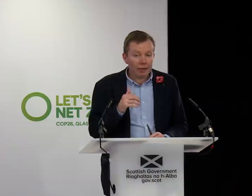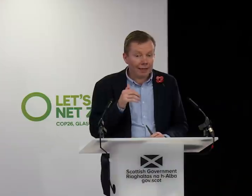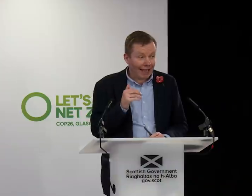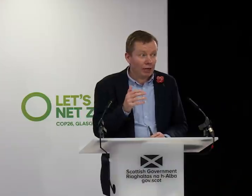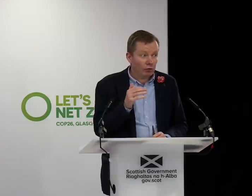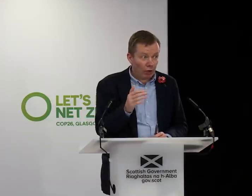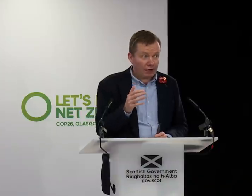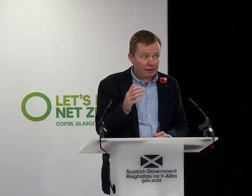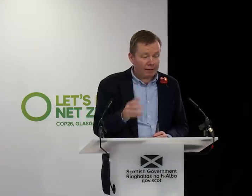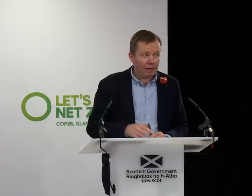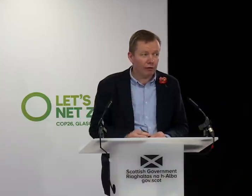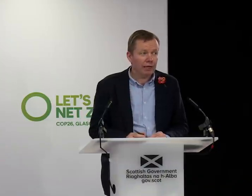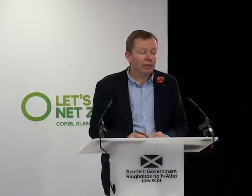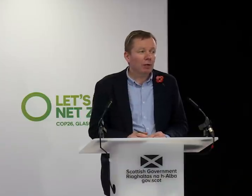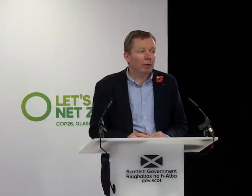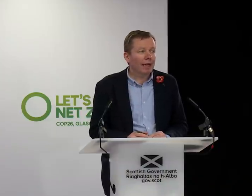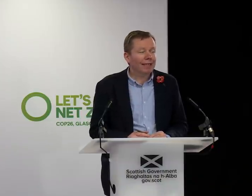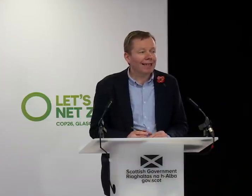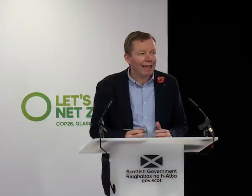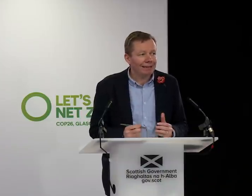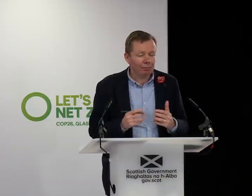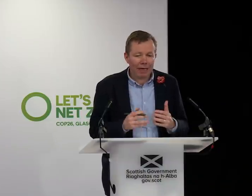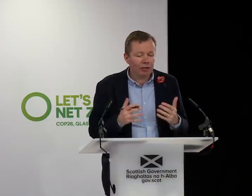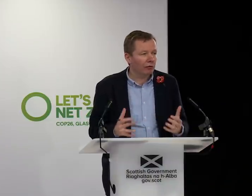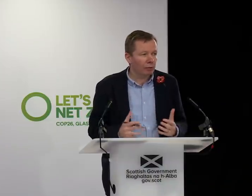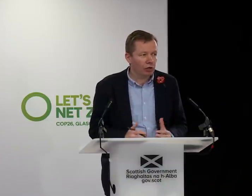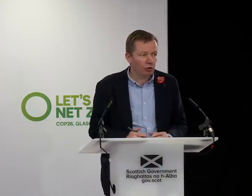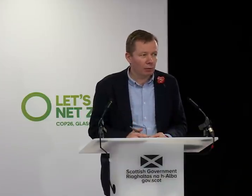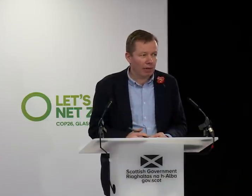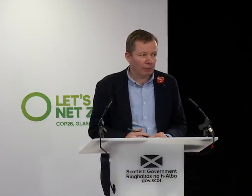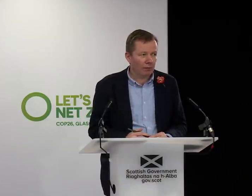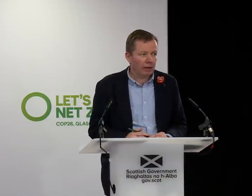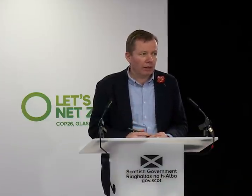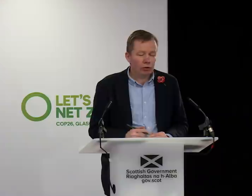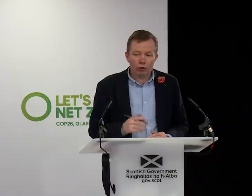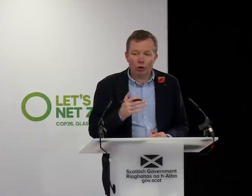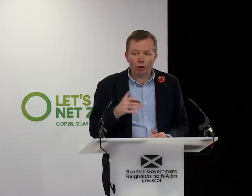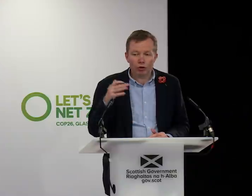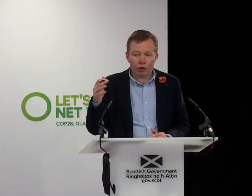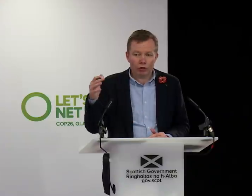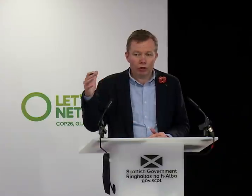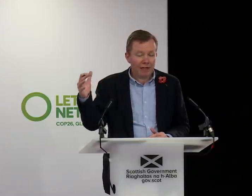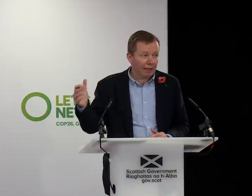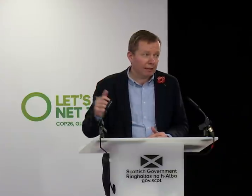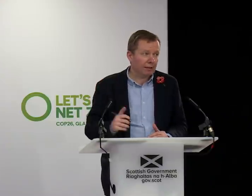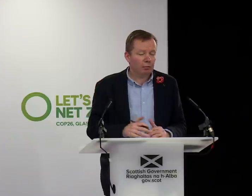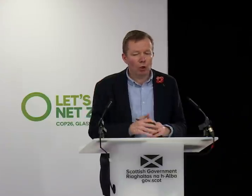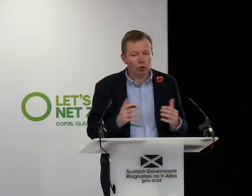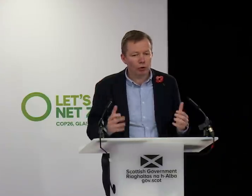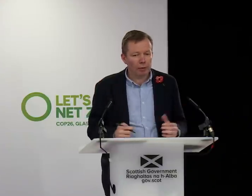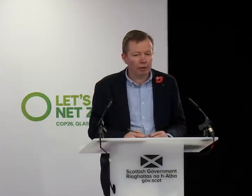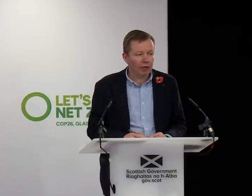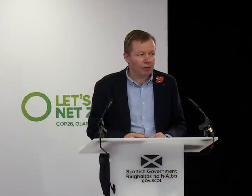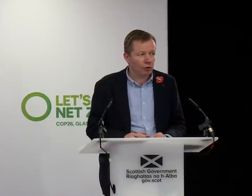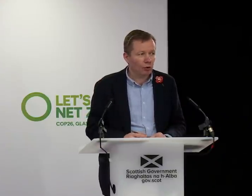think we can run it safely, but I can't manage everybody's human behaviour. So not just the delegates, but